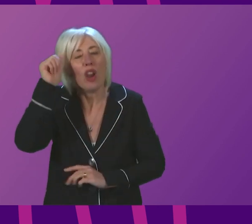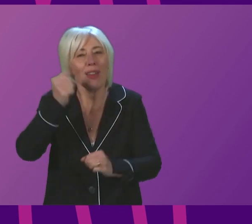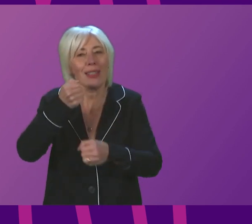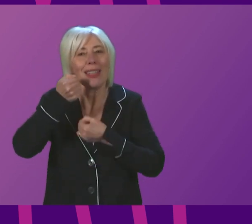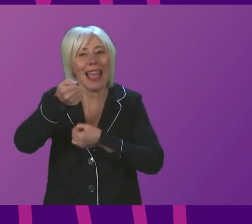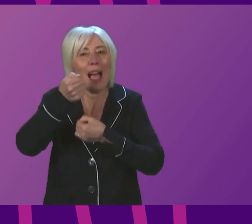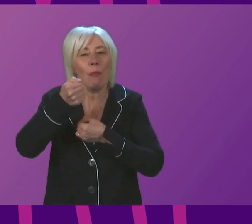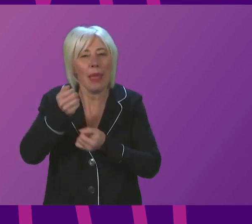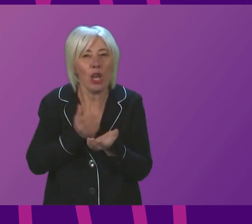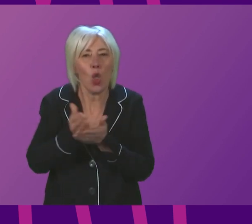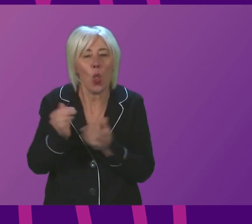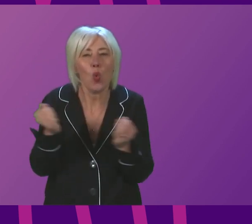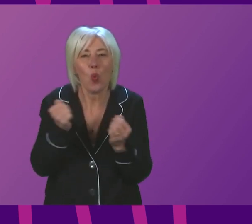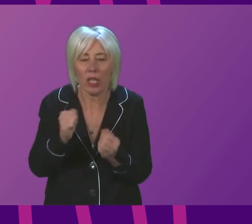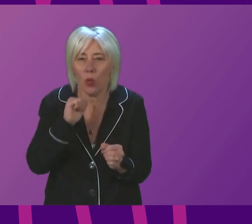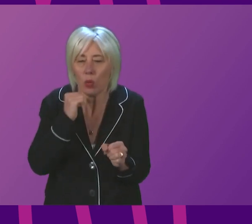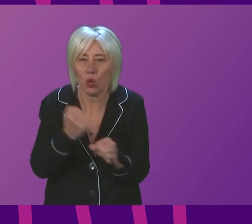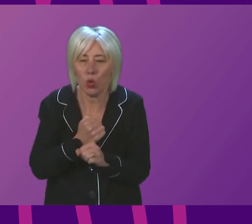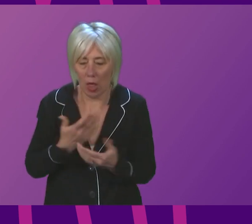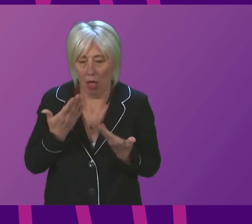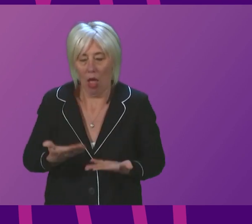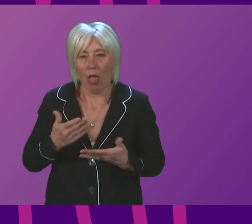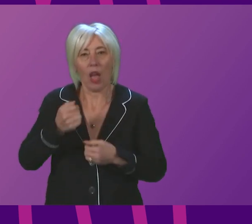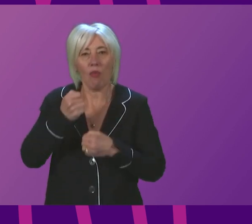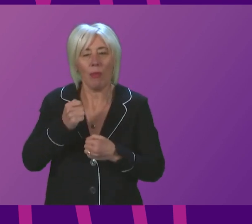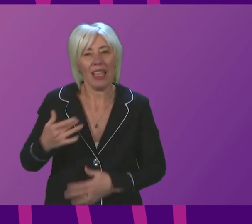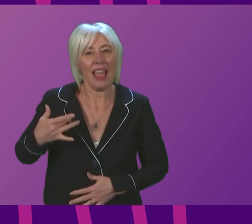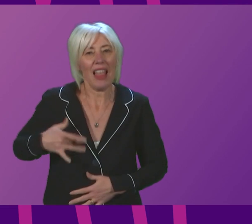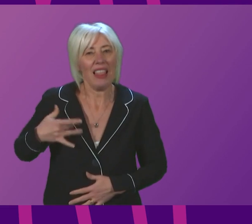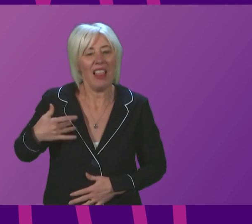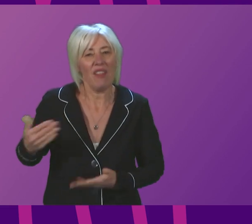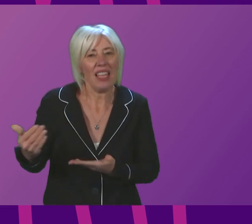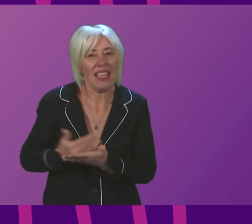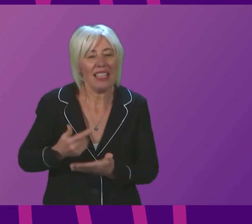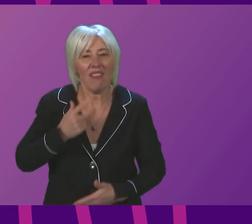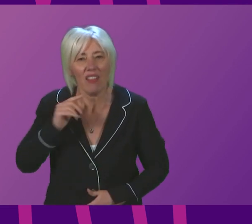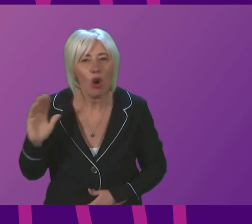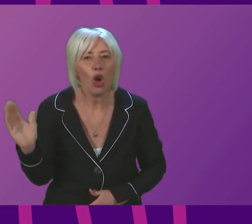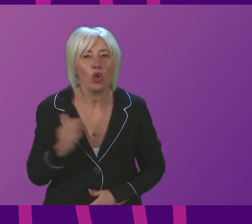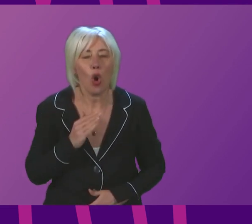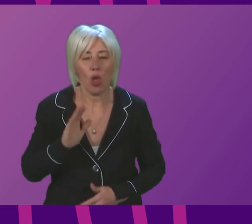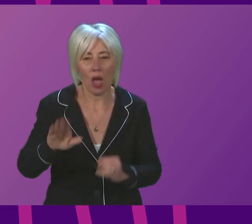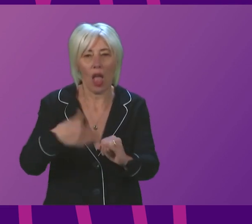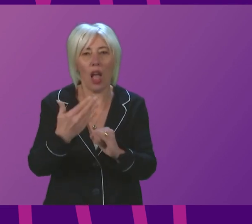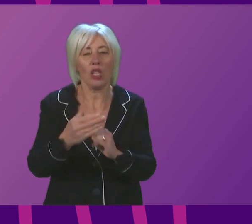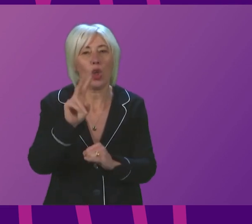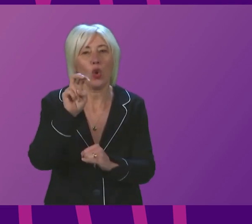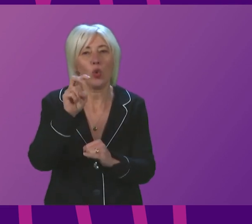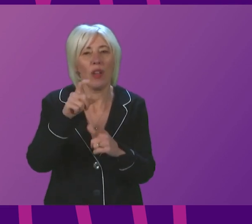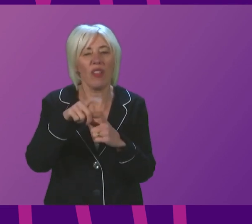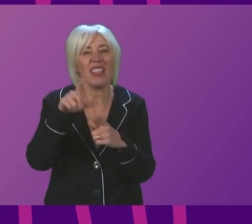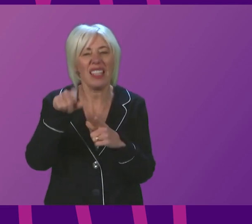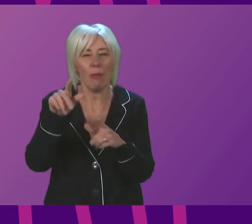intensify over the winter period. The current campaign, Living Safely for Us All, will run until the 12th of December. That